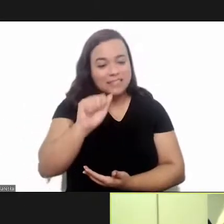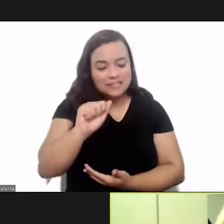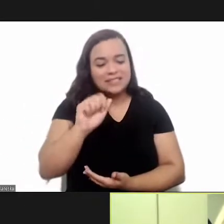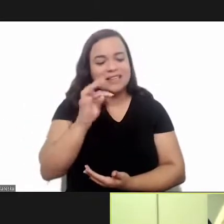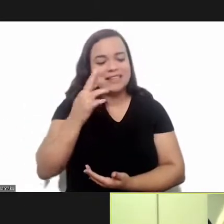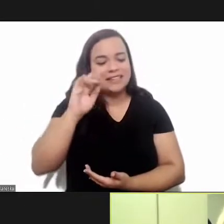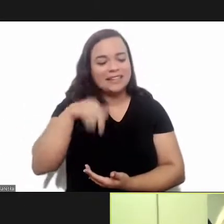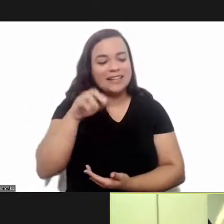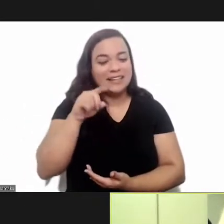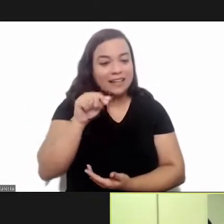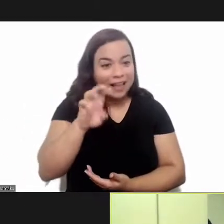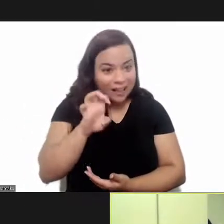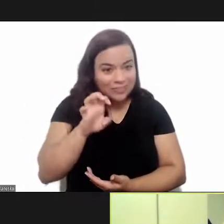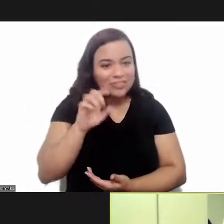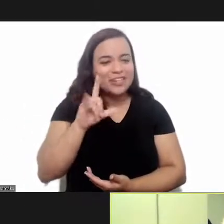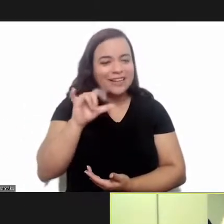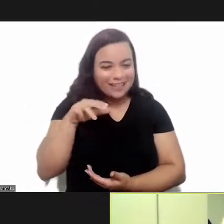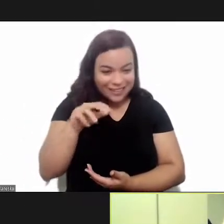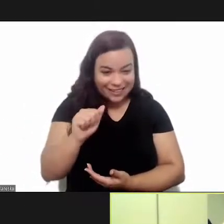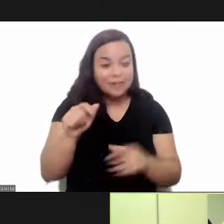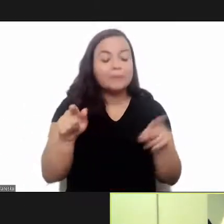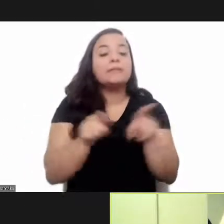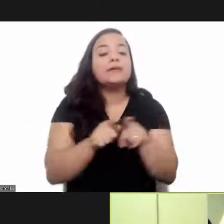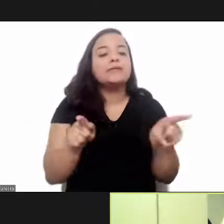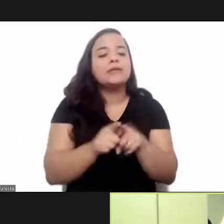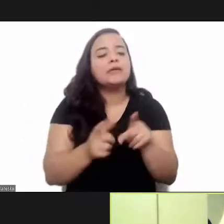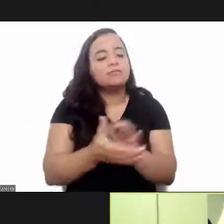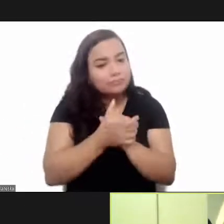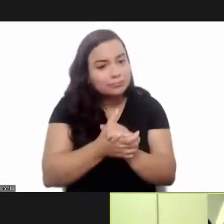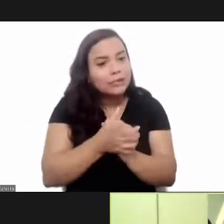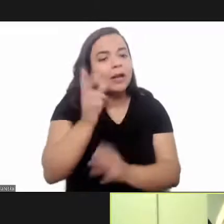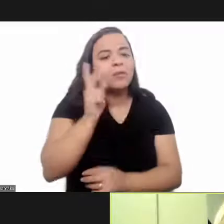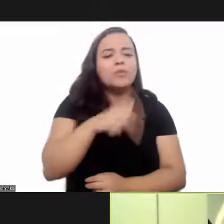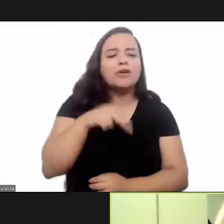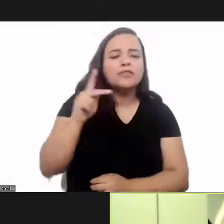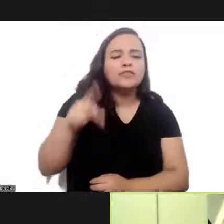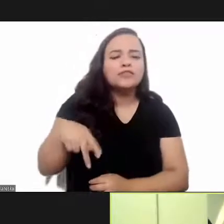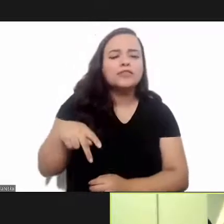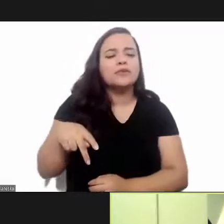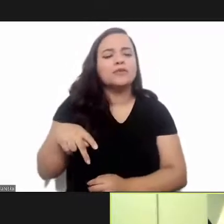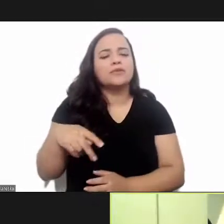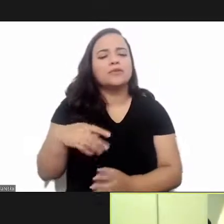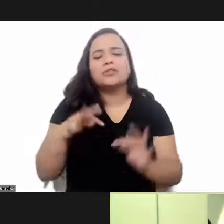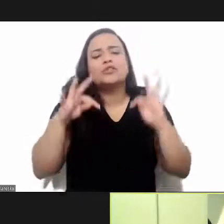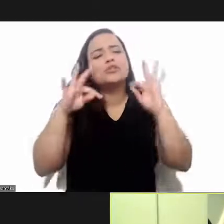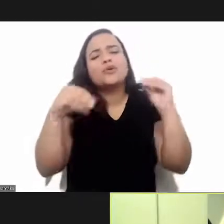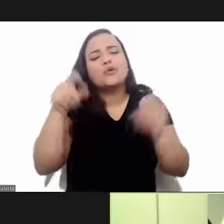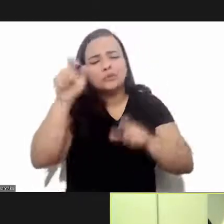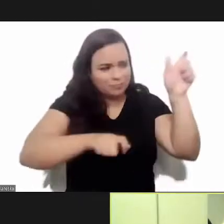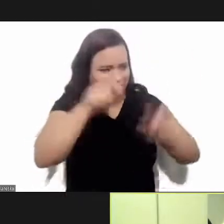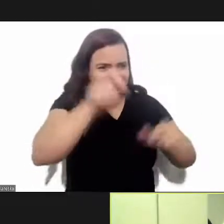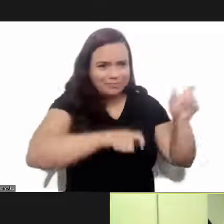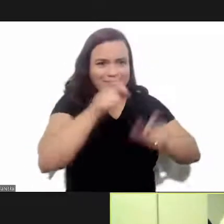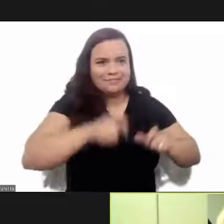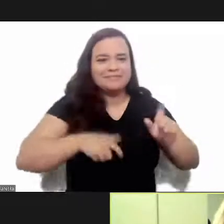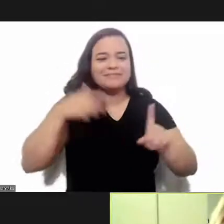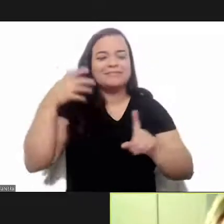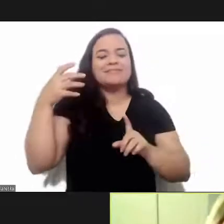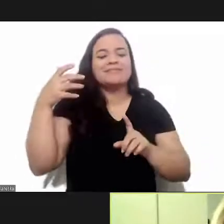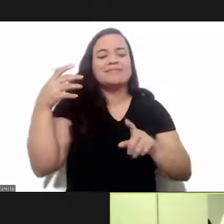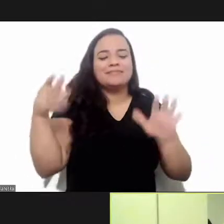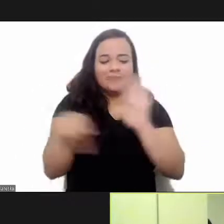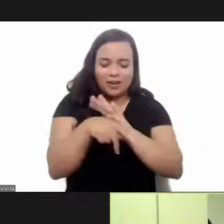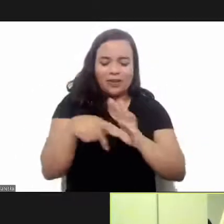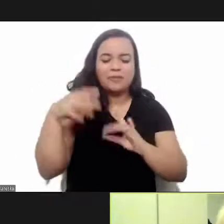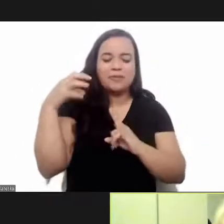president nizia trindade lima of fio cruz and salute all of the individuals and the